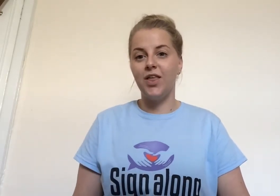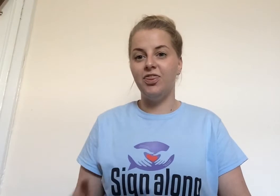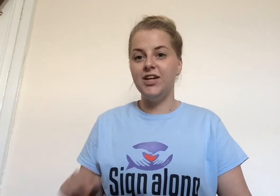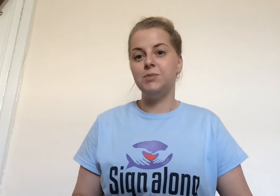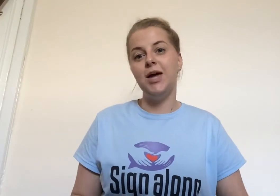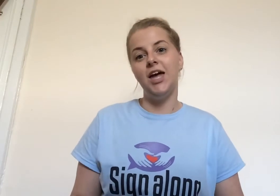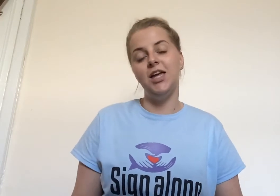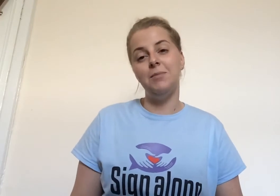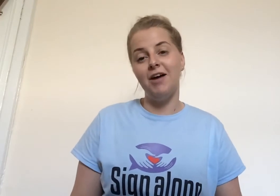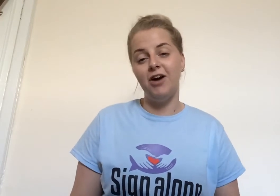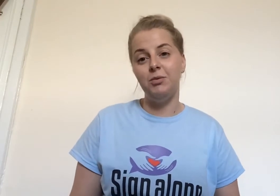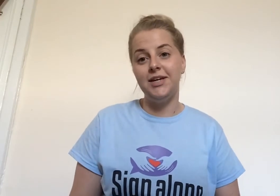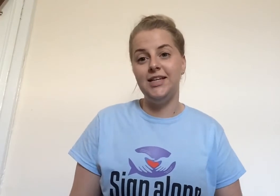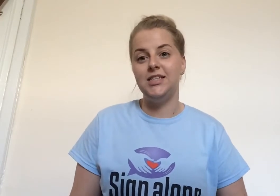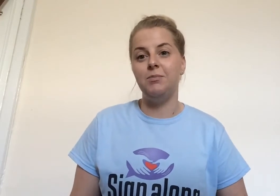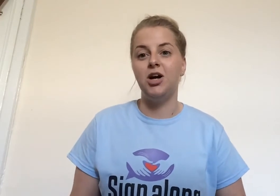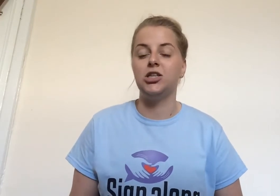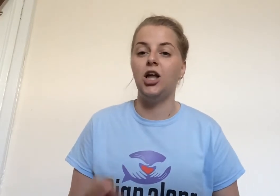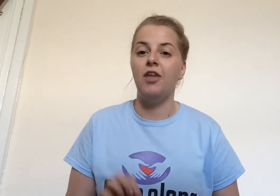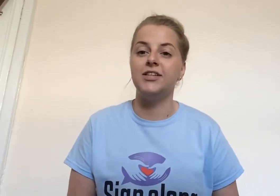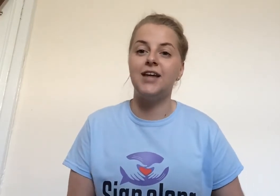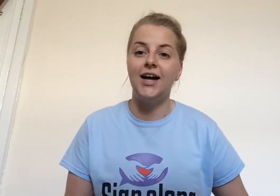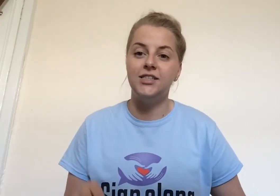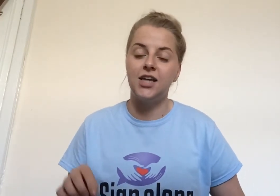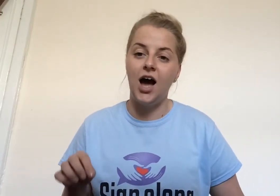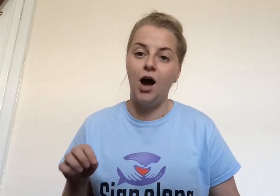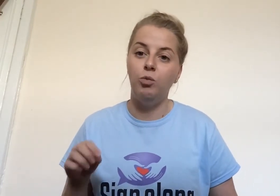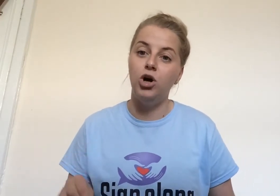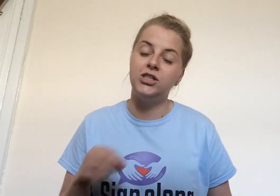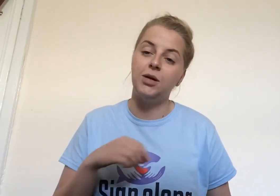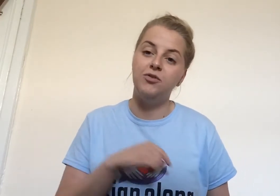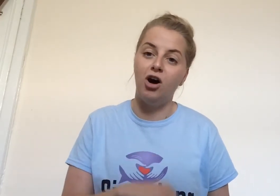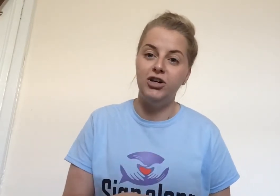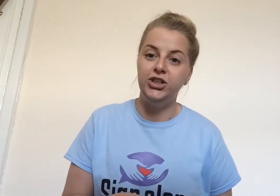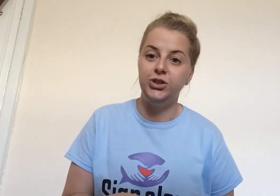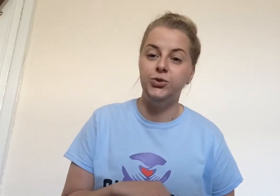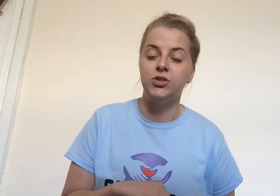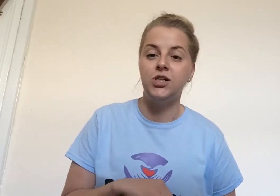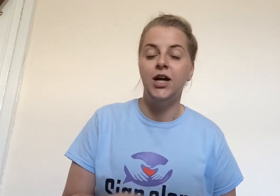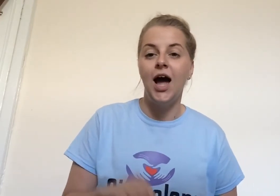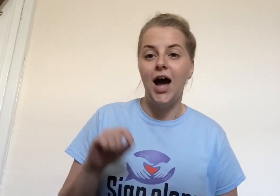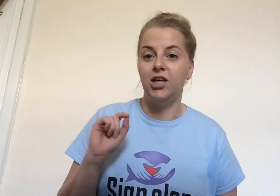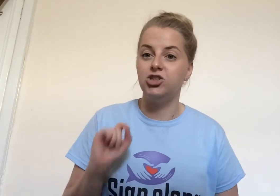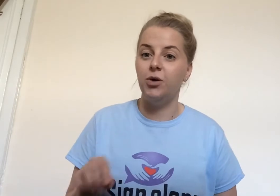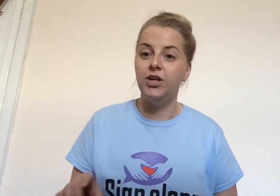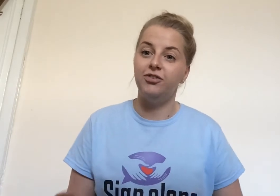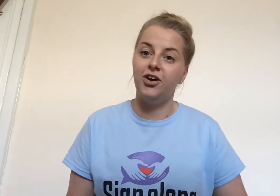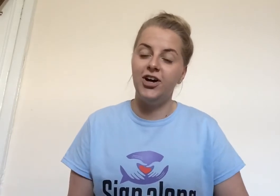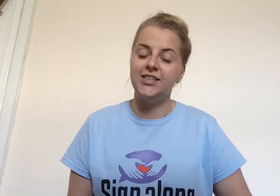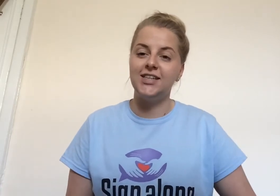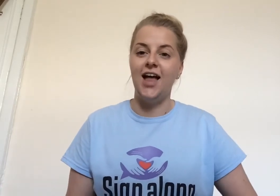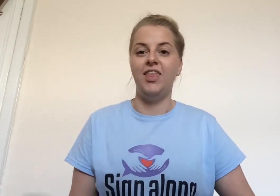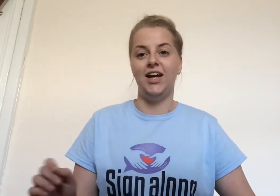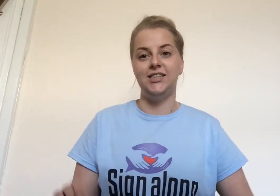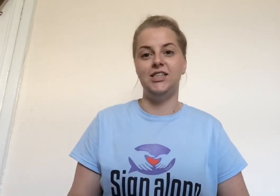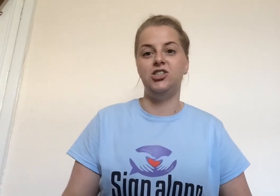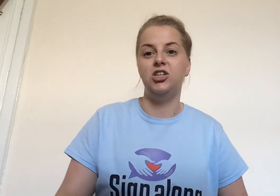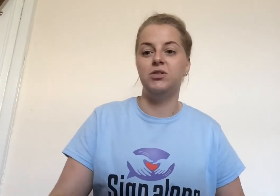This bit you might find a bit easier because a lot of the signs are words that we've already used. I'll show it you first and then I'll teach you in